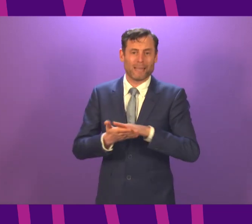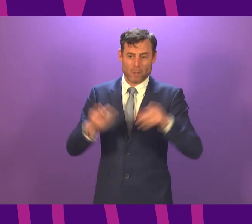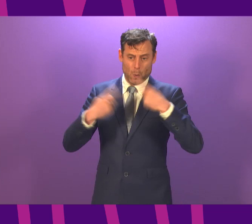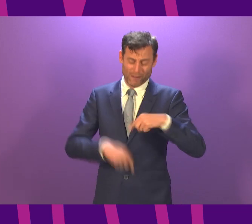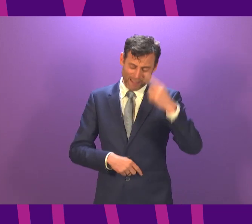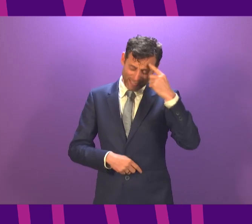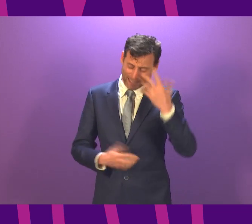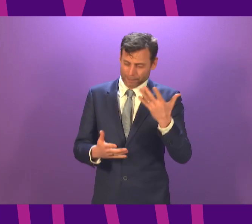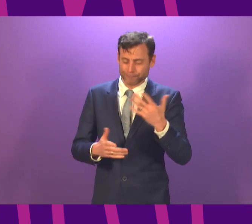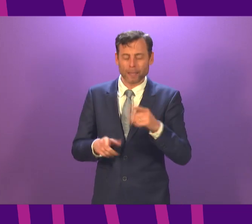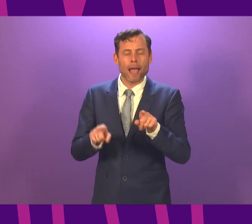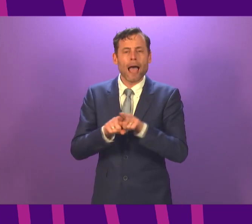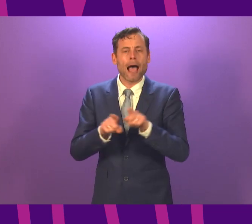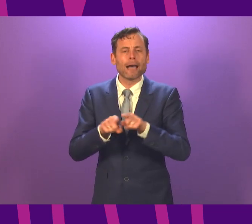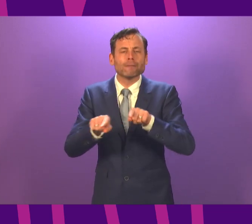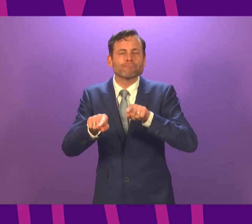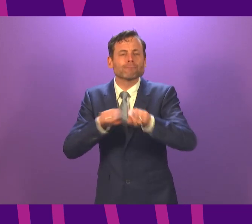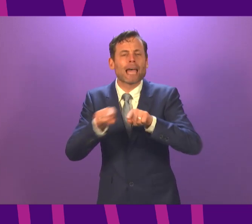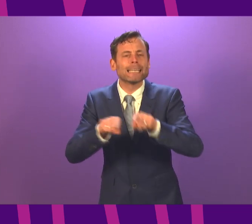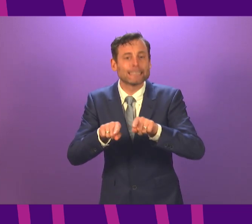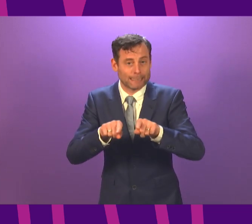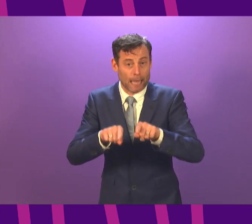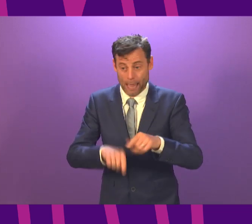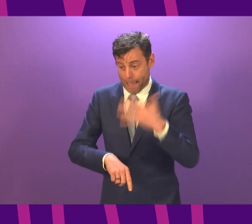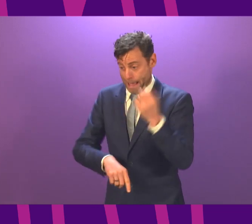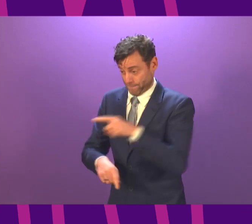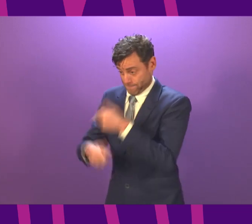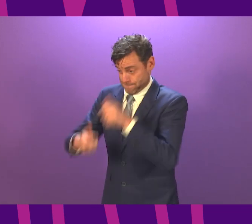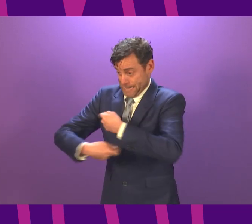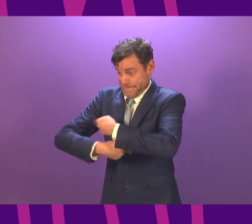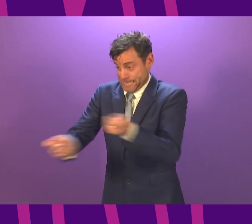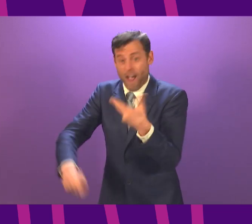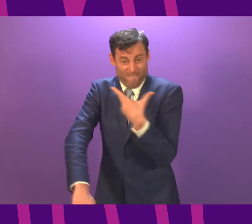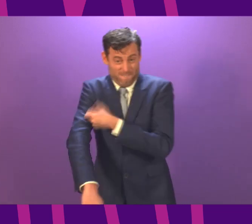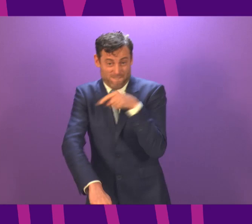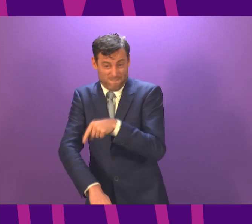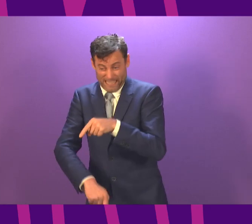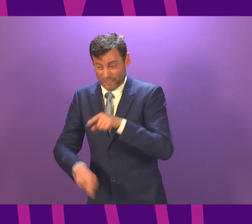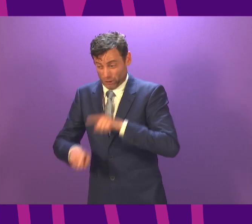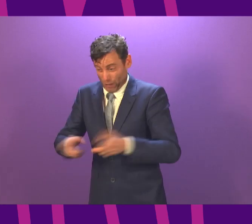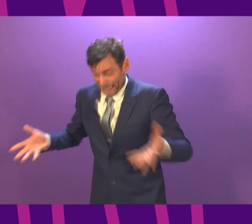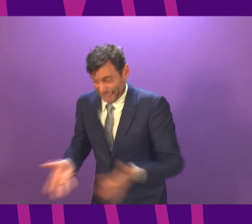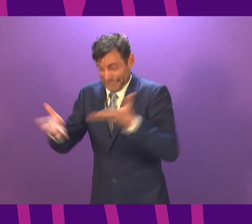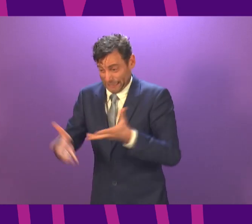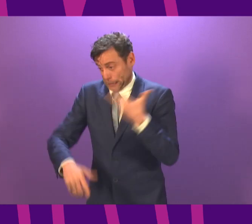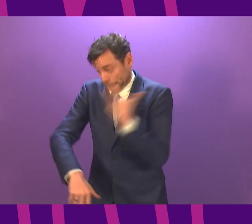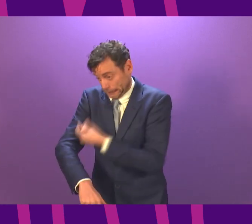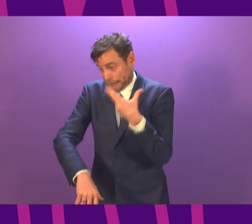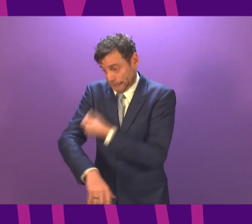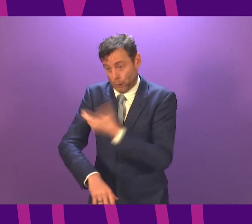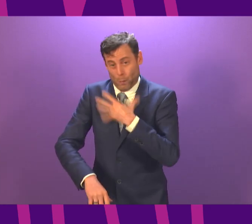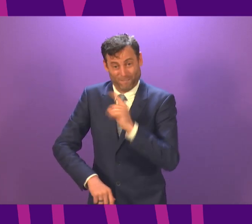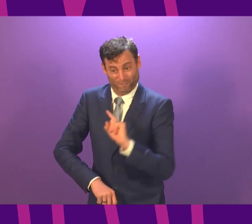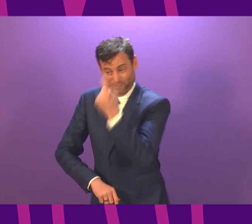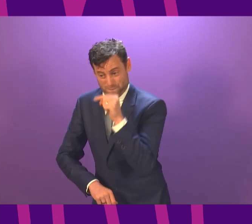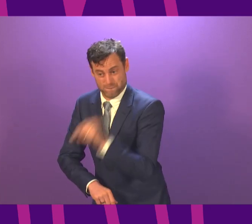compare it to a race. In one lane, we have vaccines and our job is to make sure they can run as fast as possible. And that's